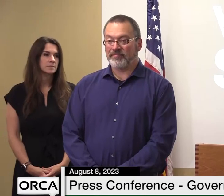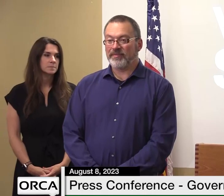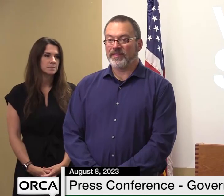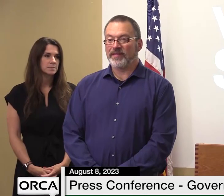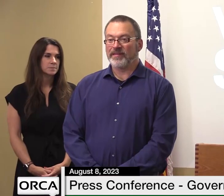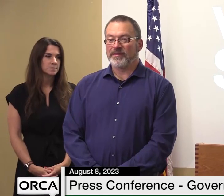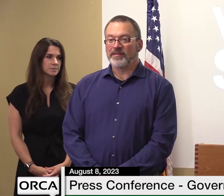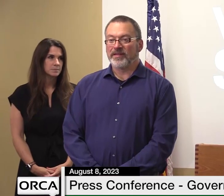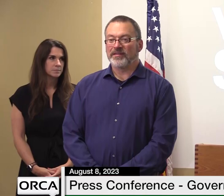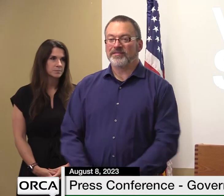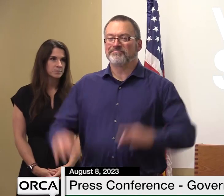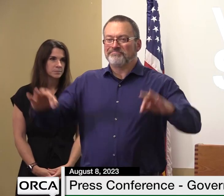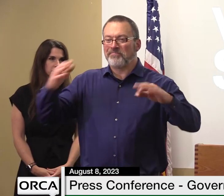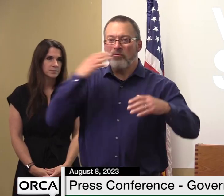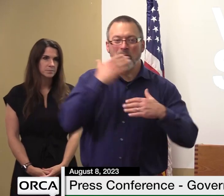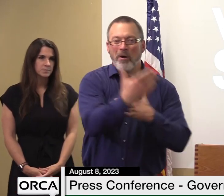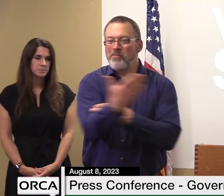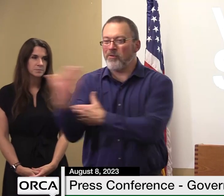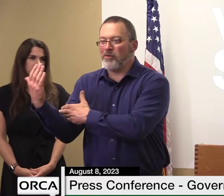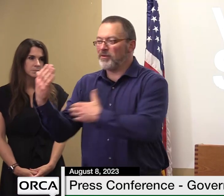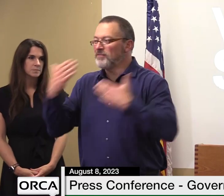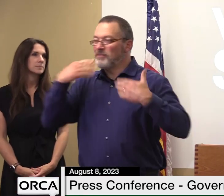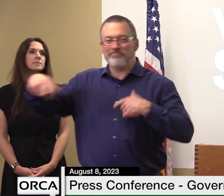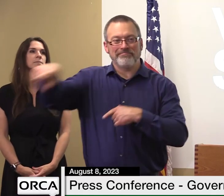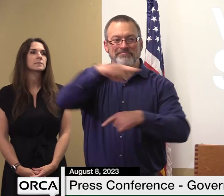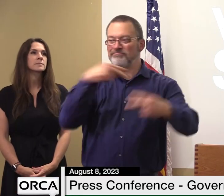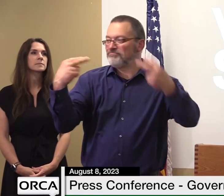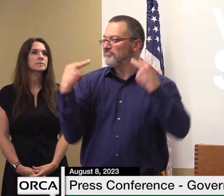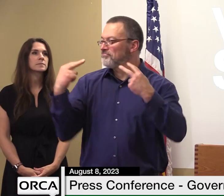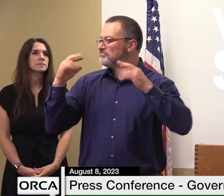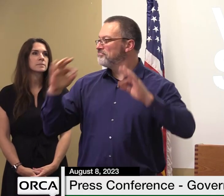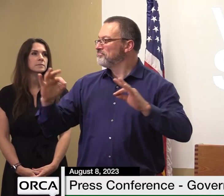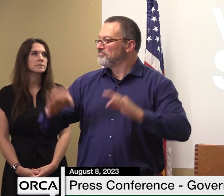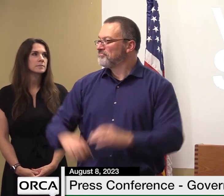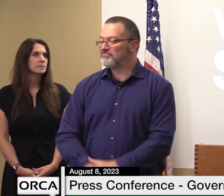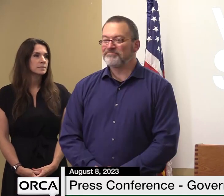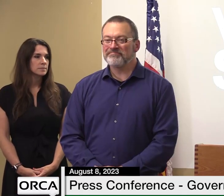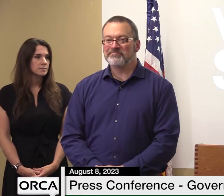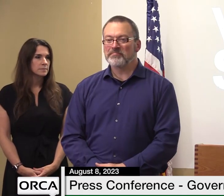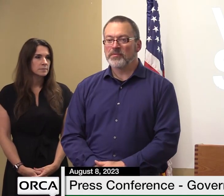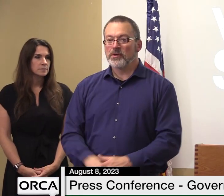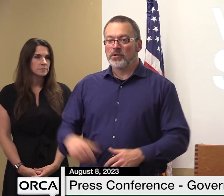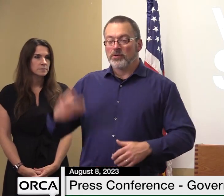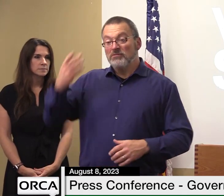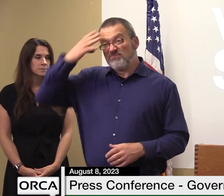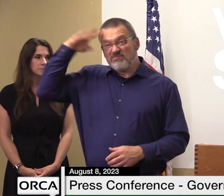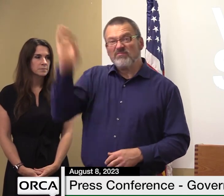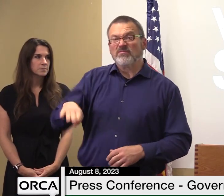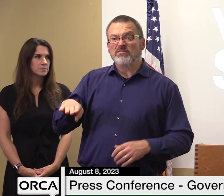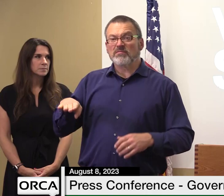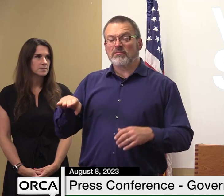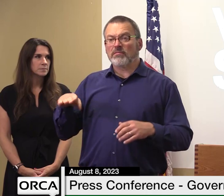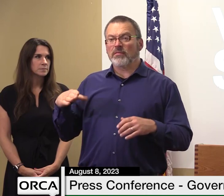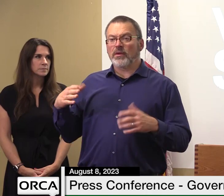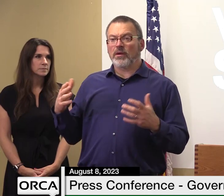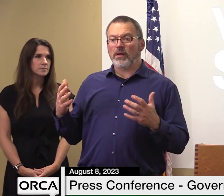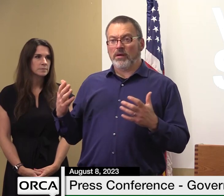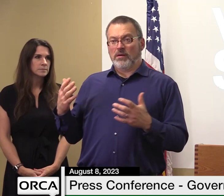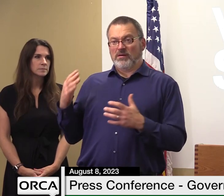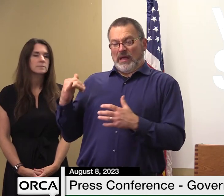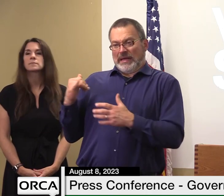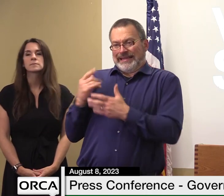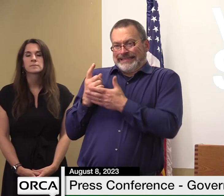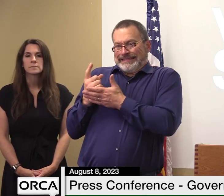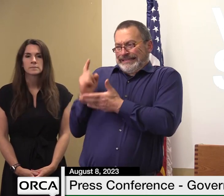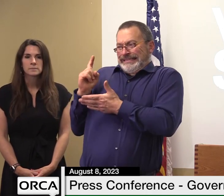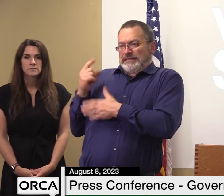good morning everyone and thanks for being here today as you know Thursday night and into Friday we had heavy rains in